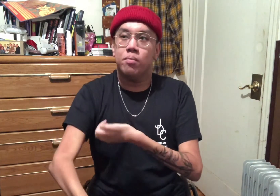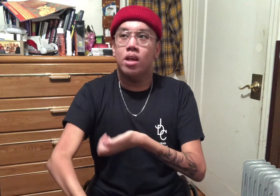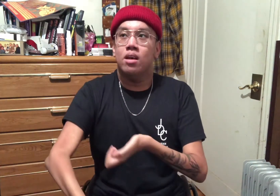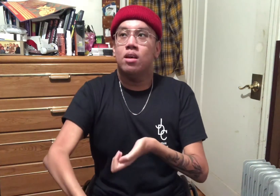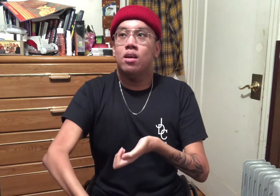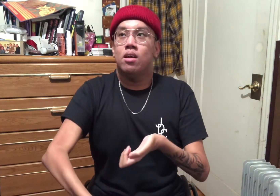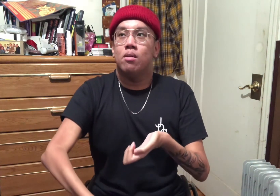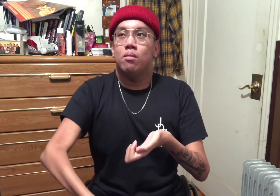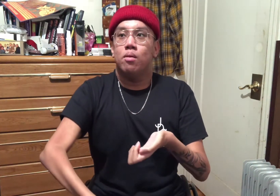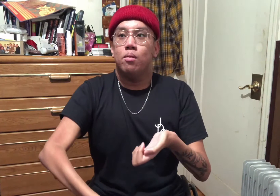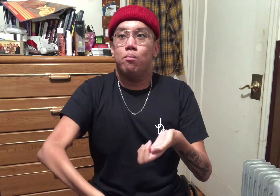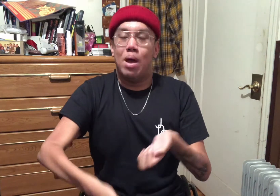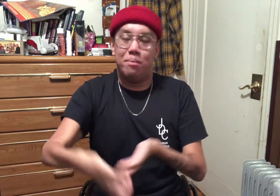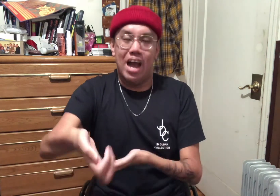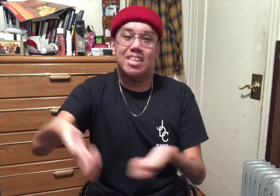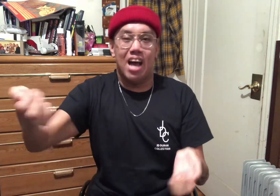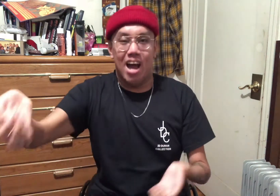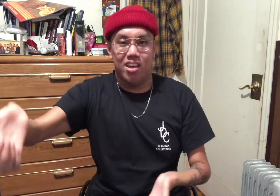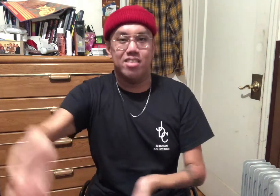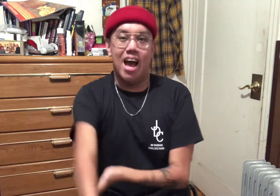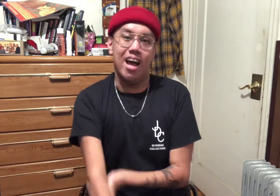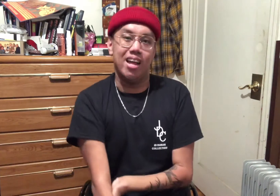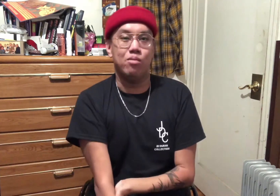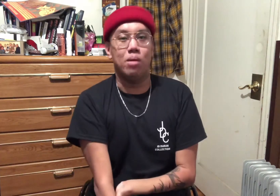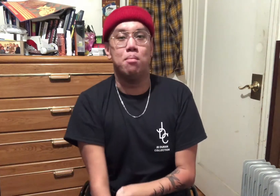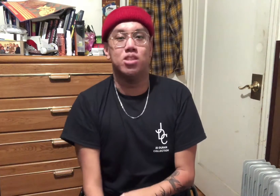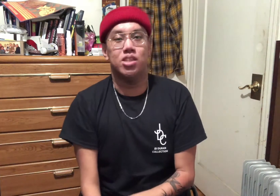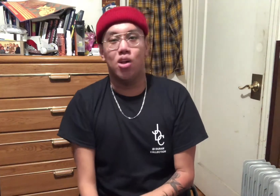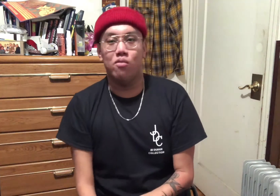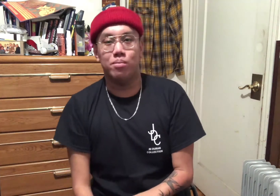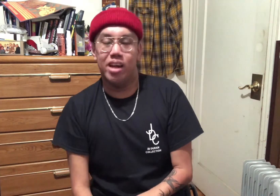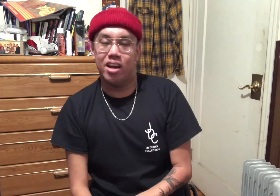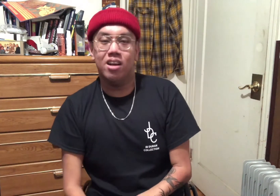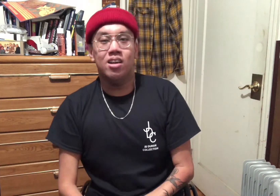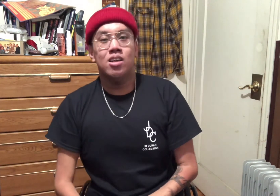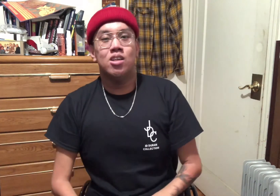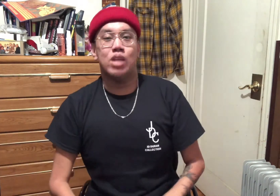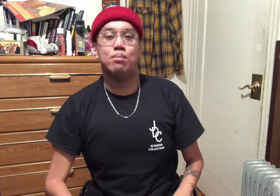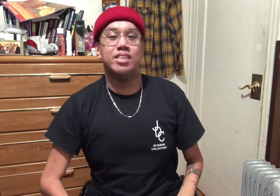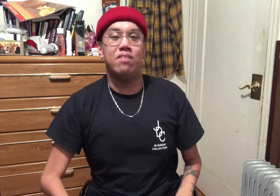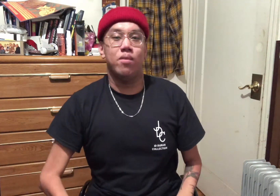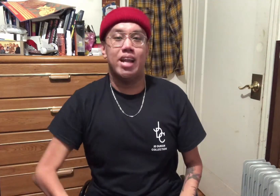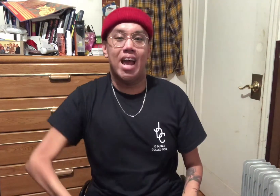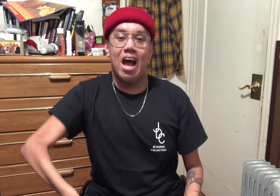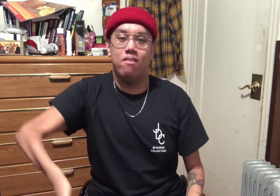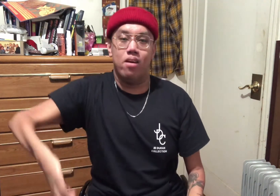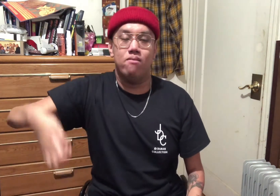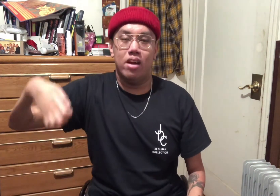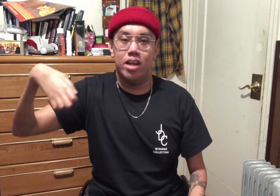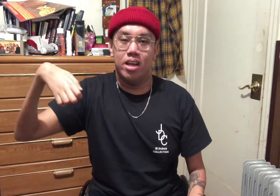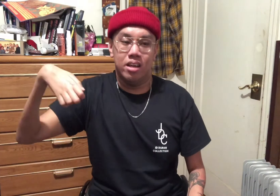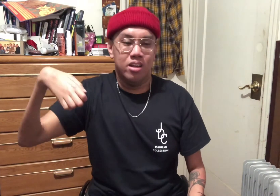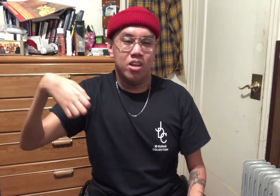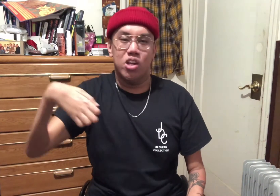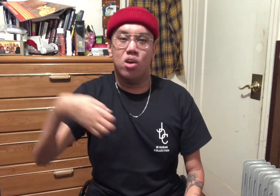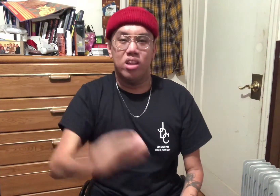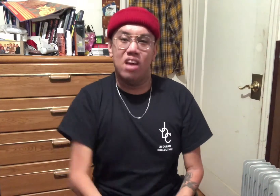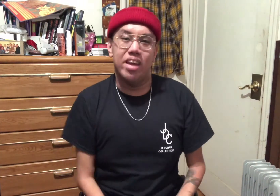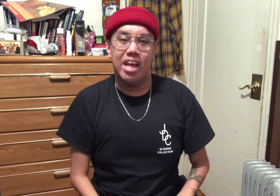made me eye to eye on that. And we were able to go from there. So I'm just thankful that I have a very, you know, loving and